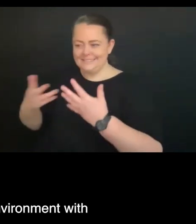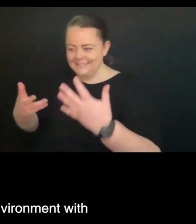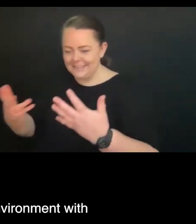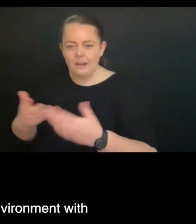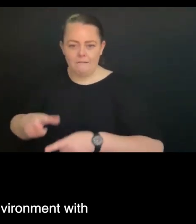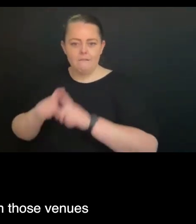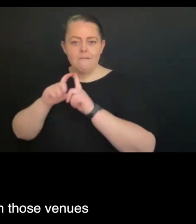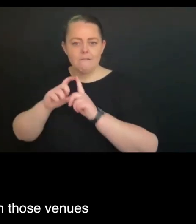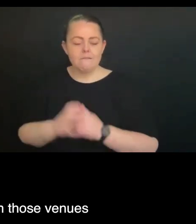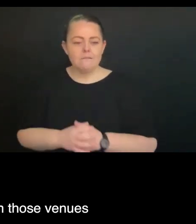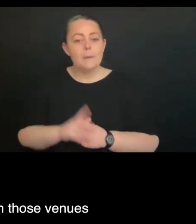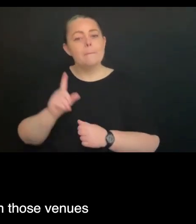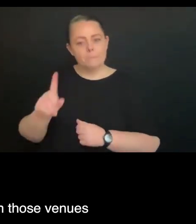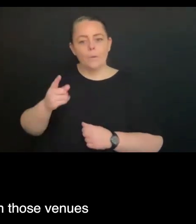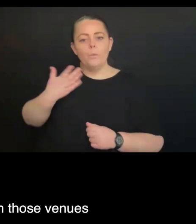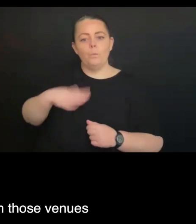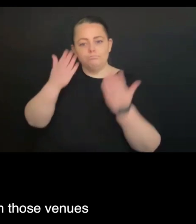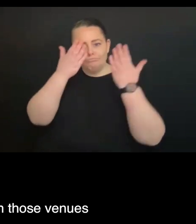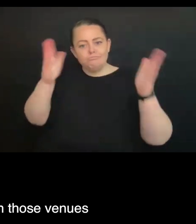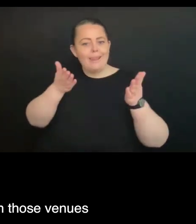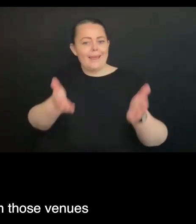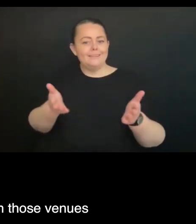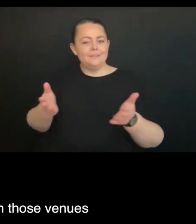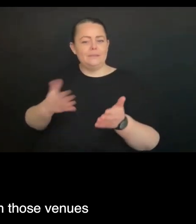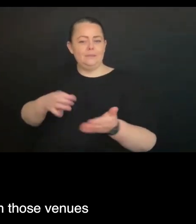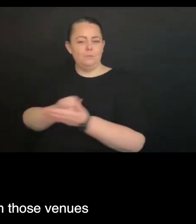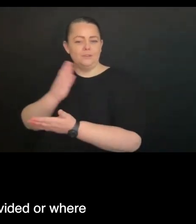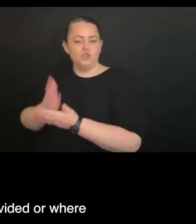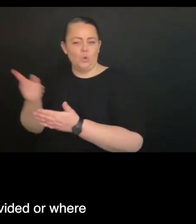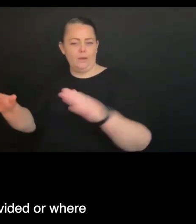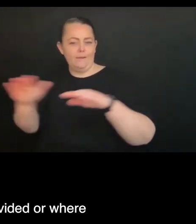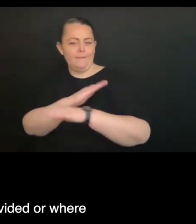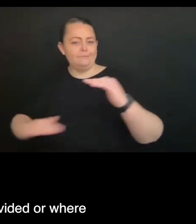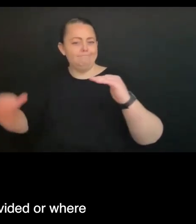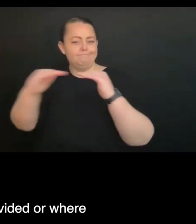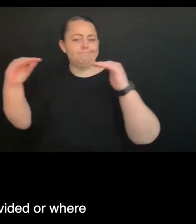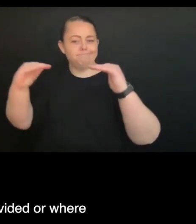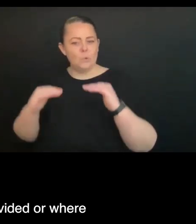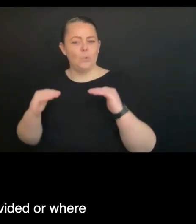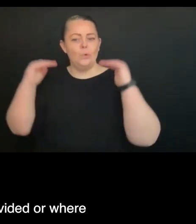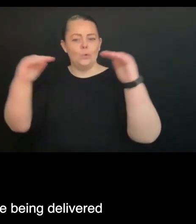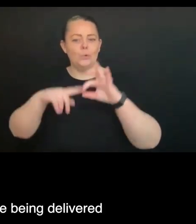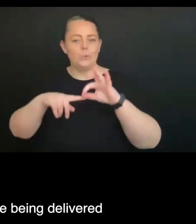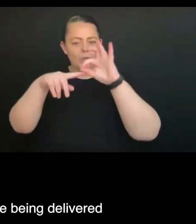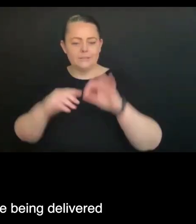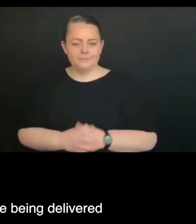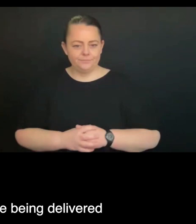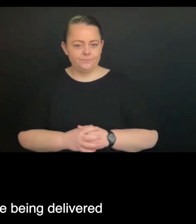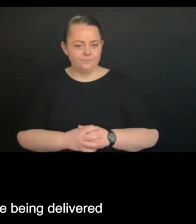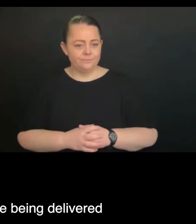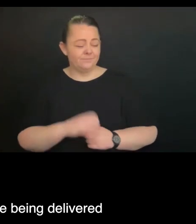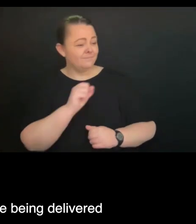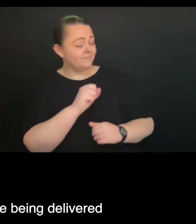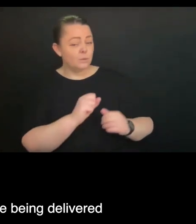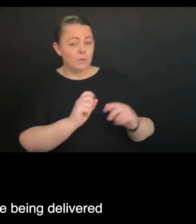or the service environment with the standards, we focus really on those venues where day therapy is being provided or where men's sheds or